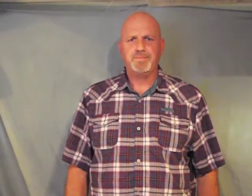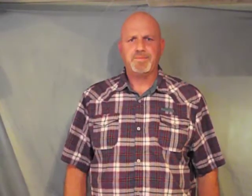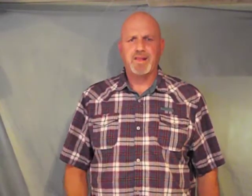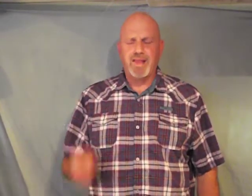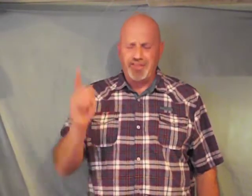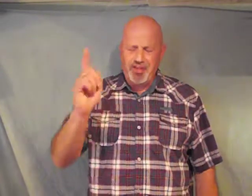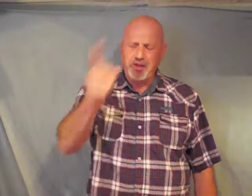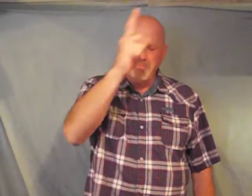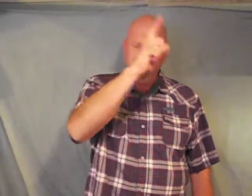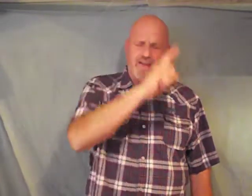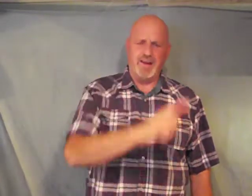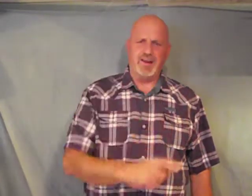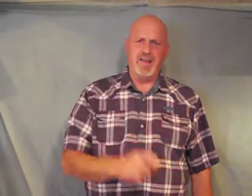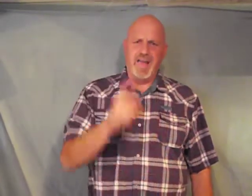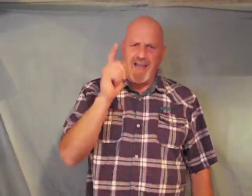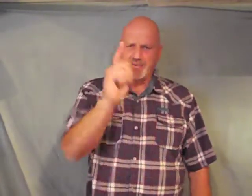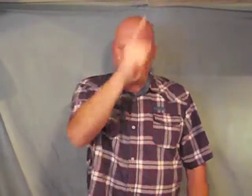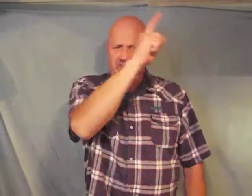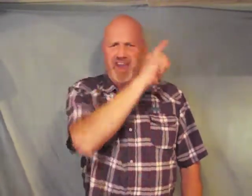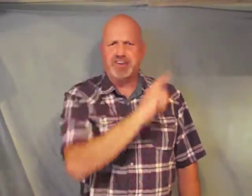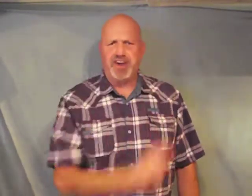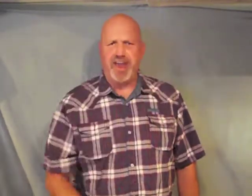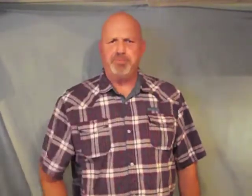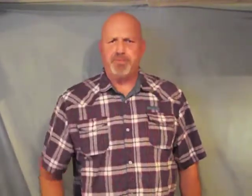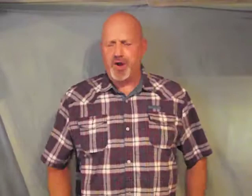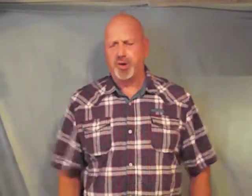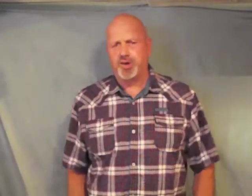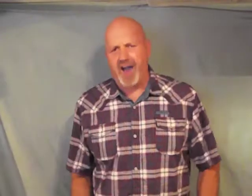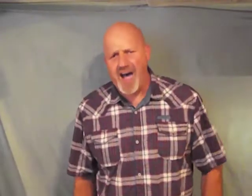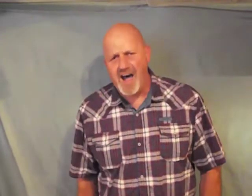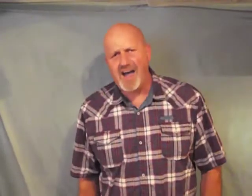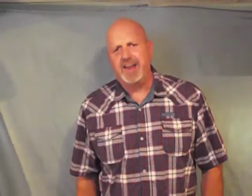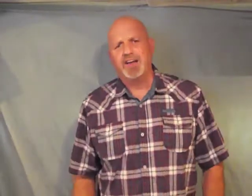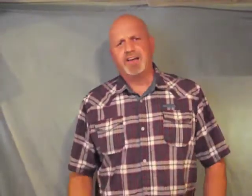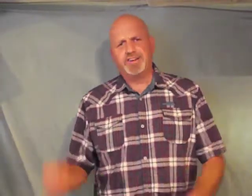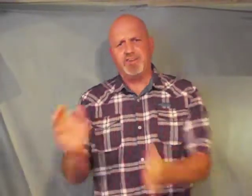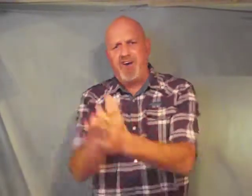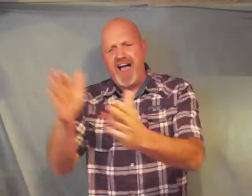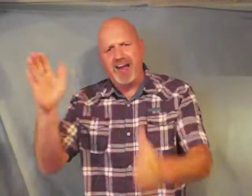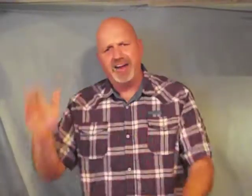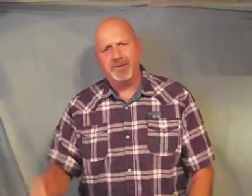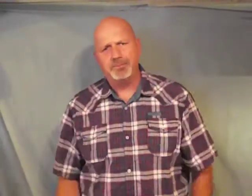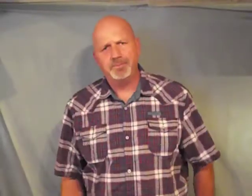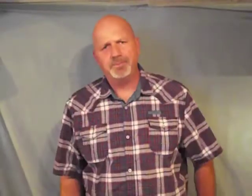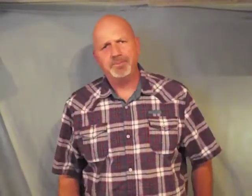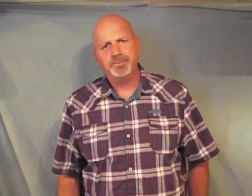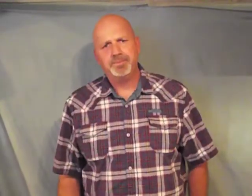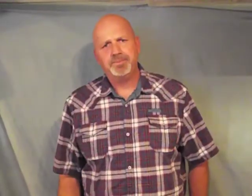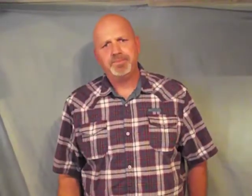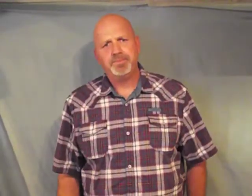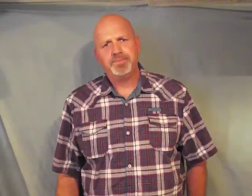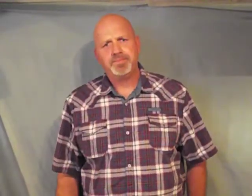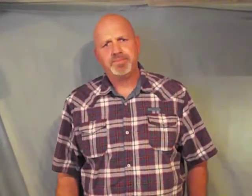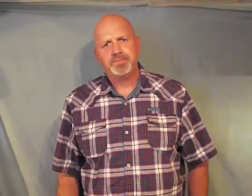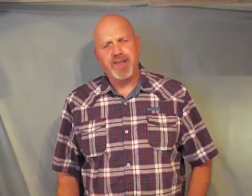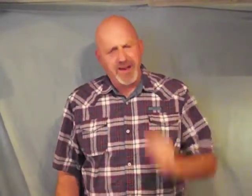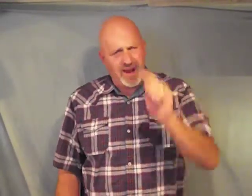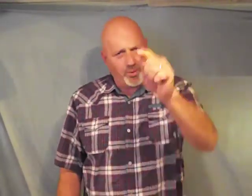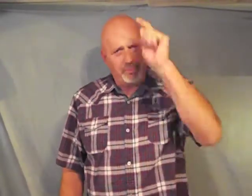let their men have to dig deep through God to find them then they will be